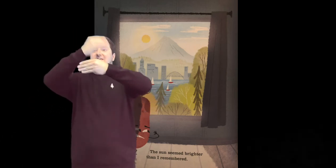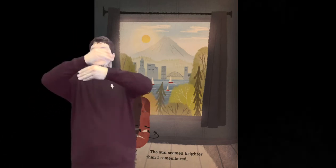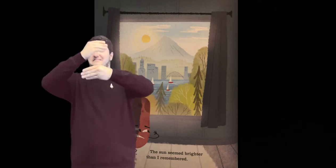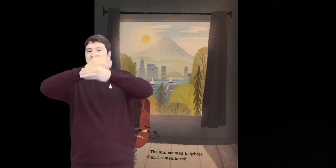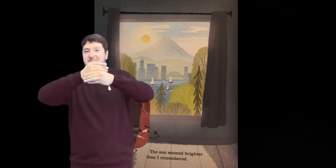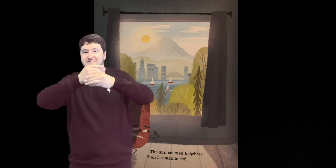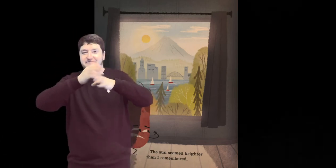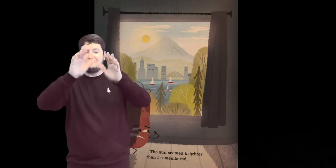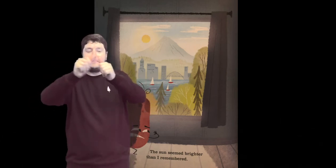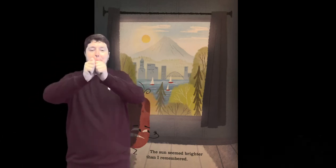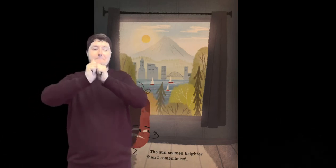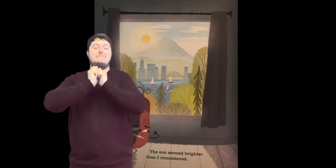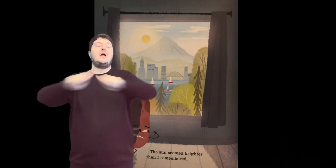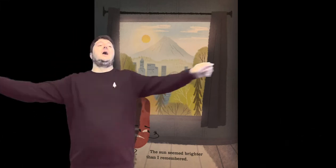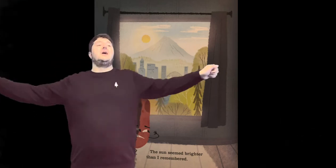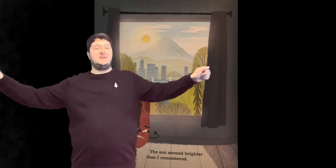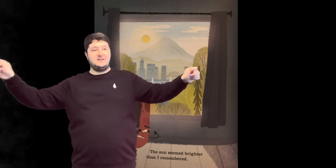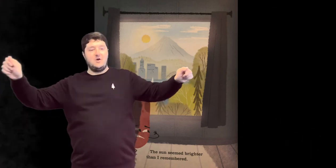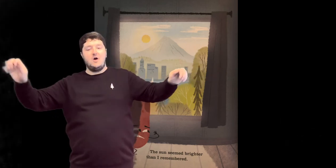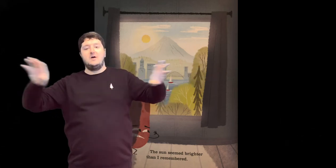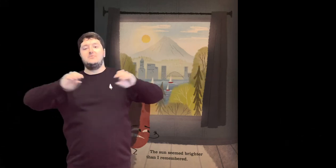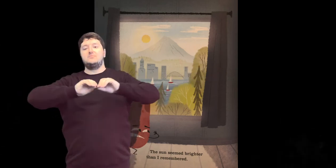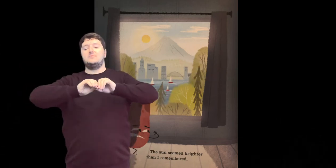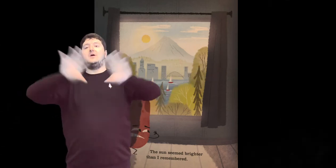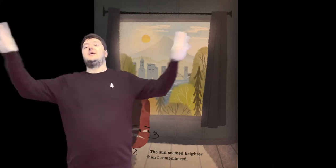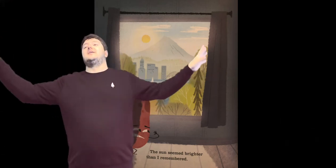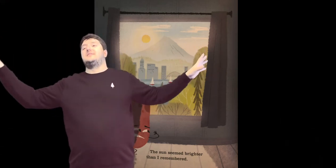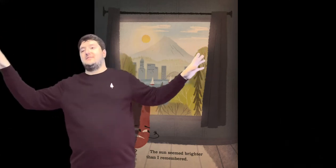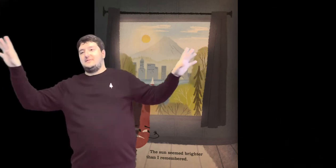I made it to the window I pulled back the curtains